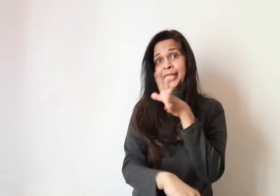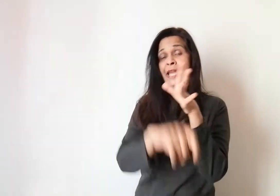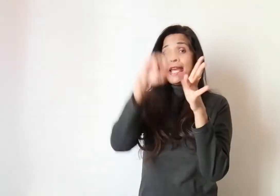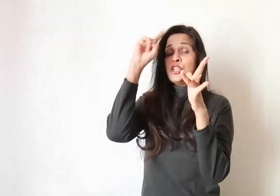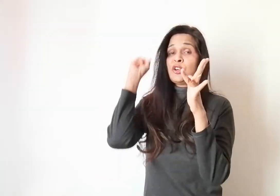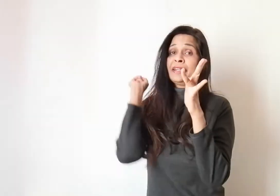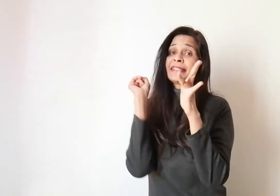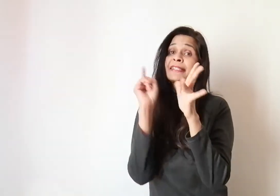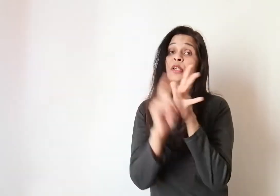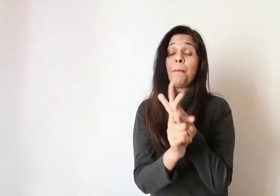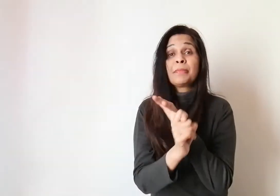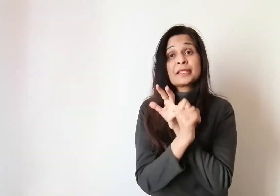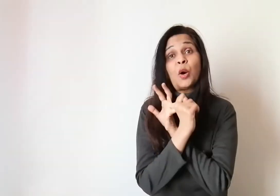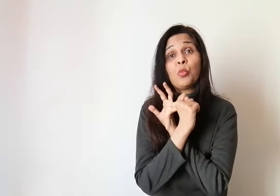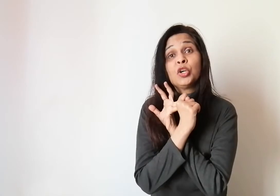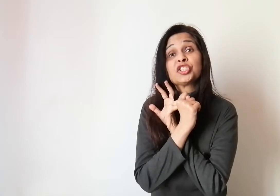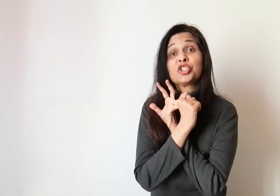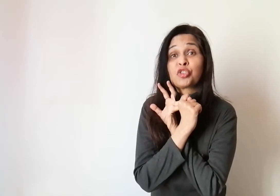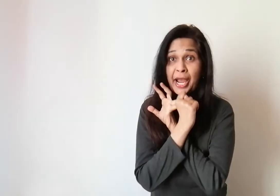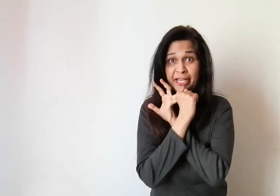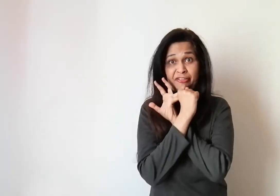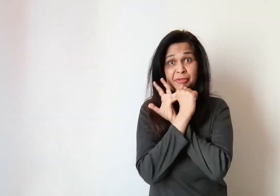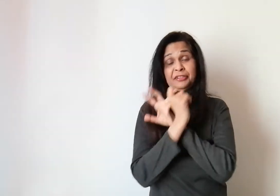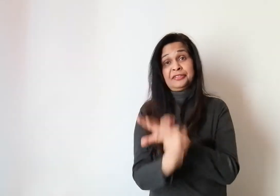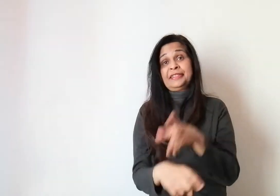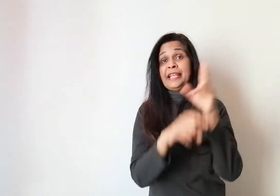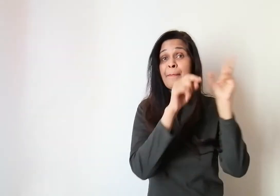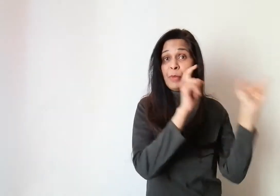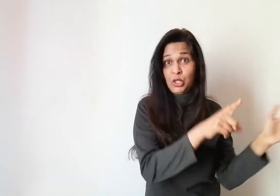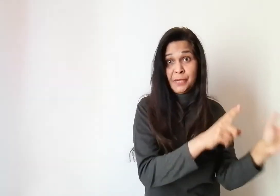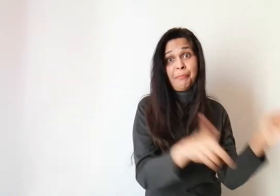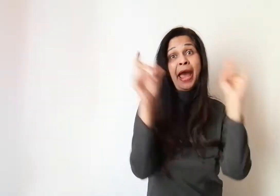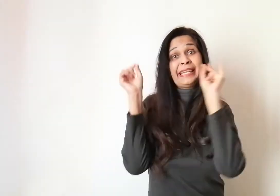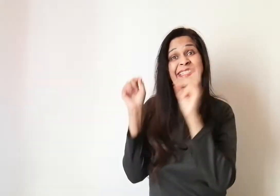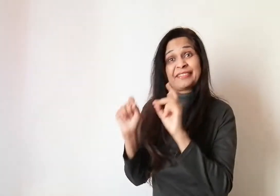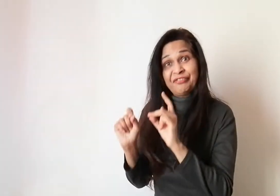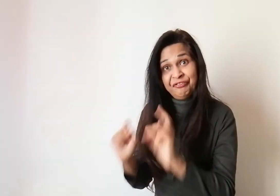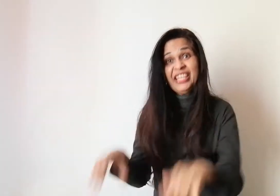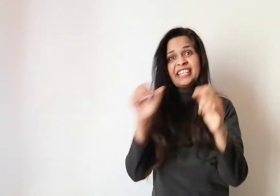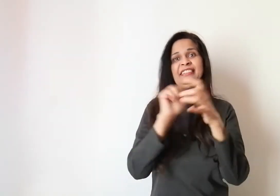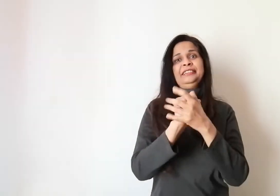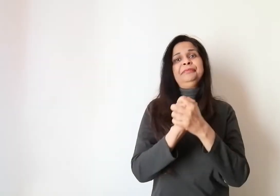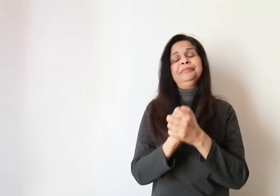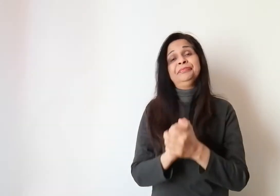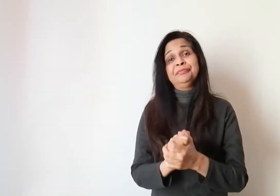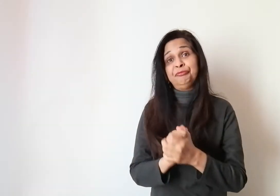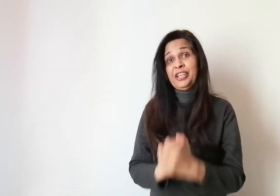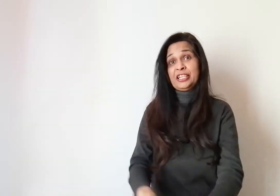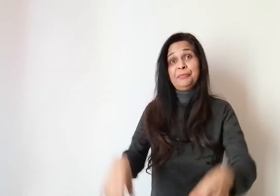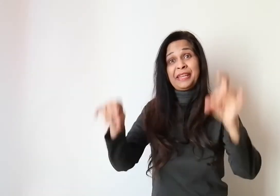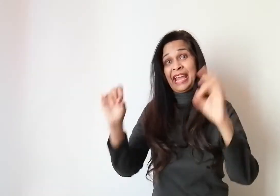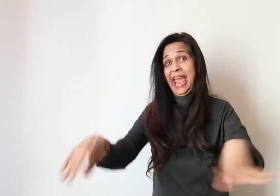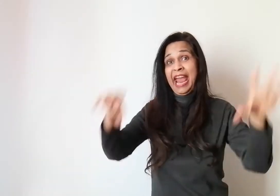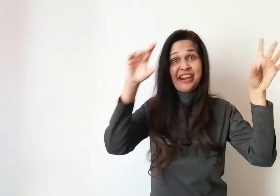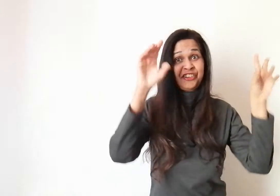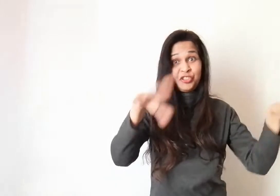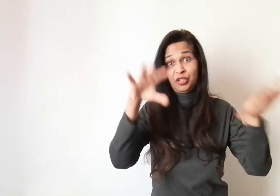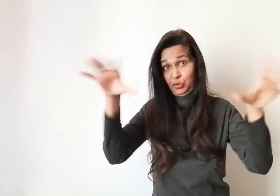You cannot stop someone to drive because they're money by the vehicle. Vehicle, car, truck,